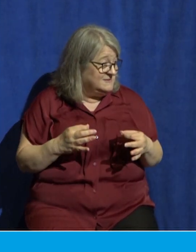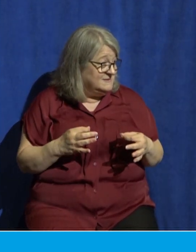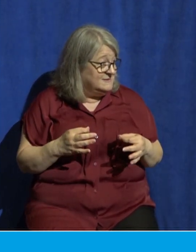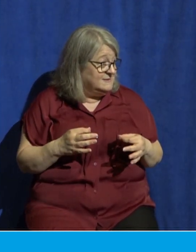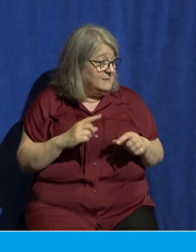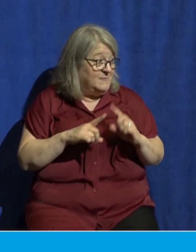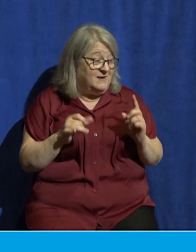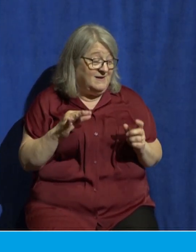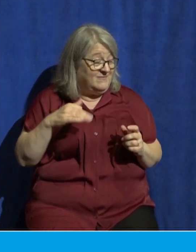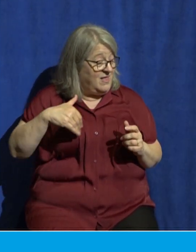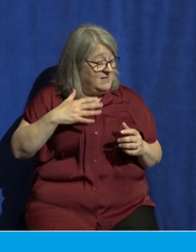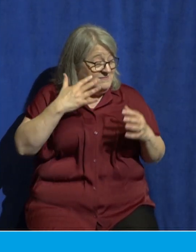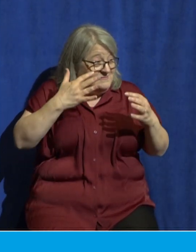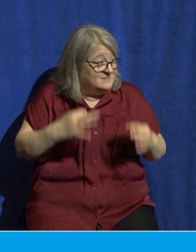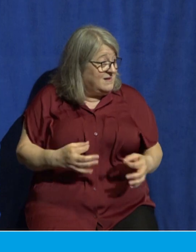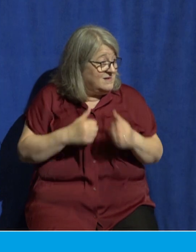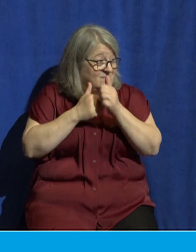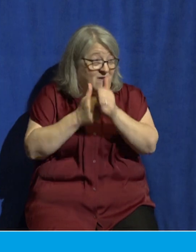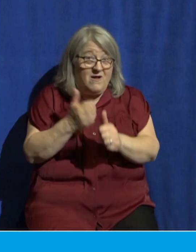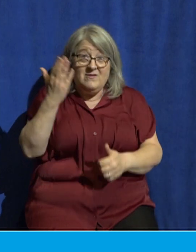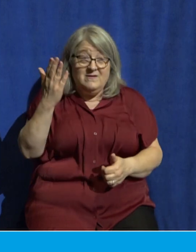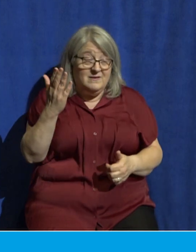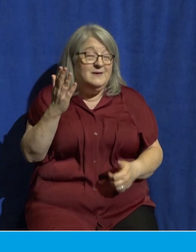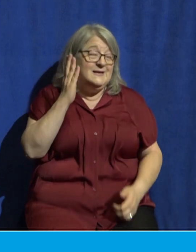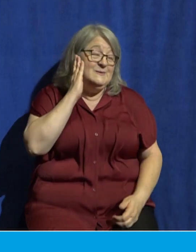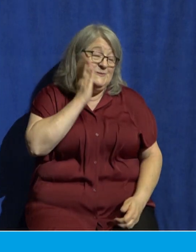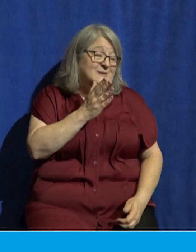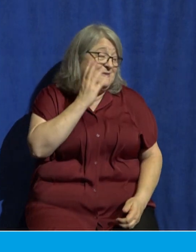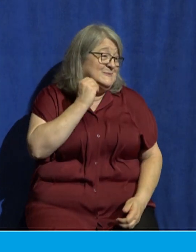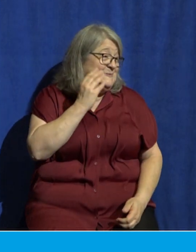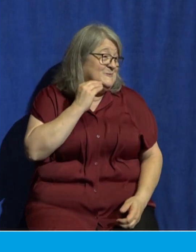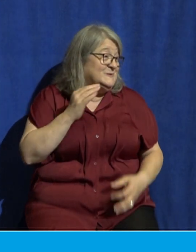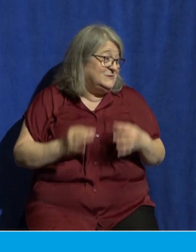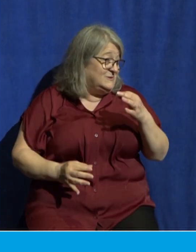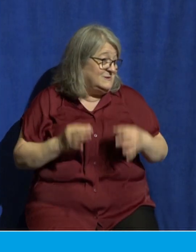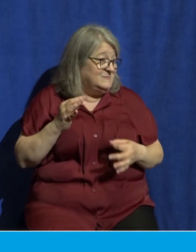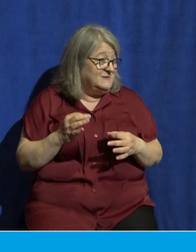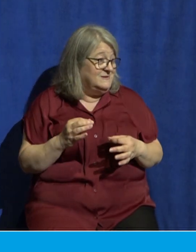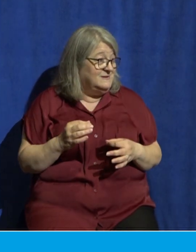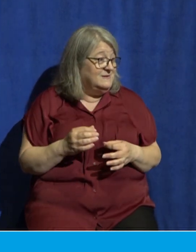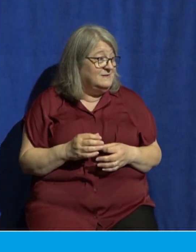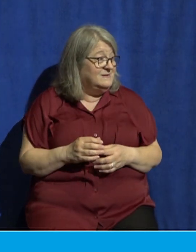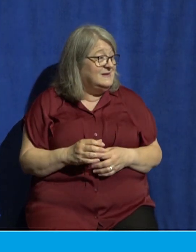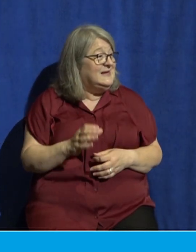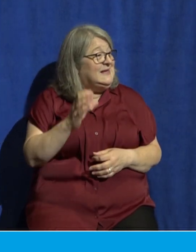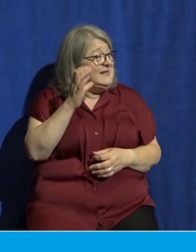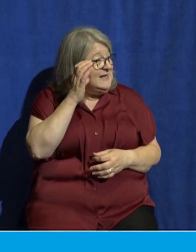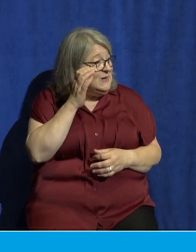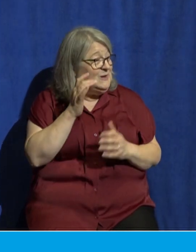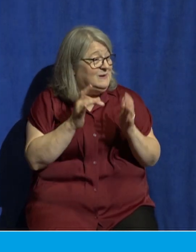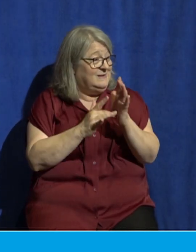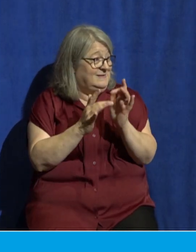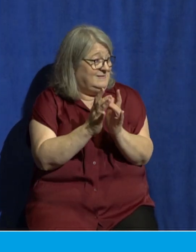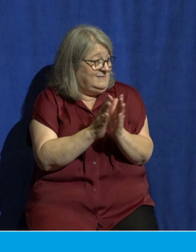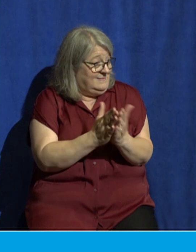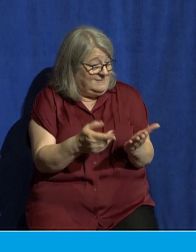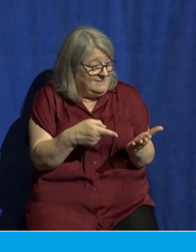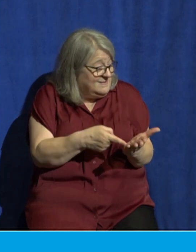but hear me better yet hear what we've been reading from Jesus that he came the